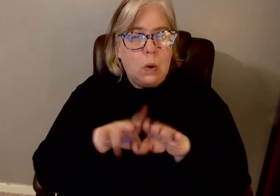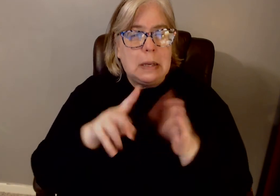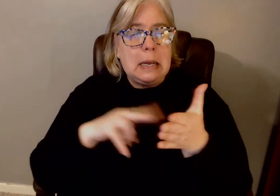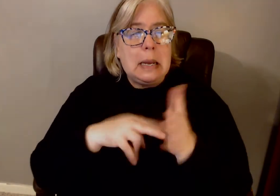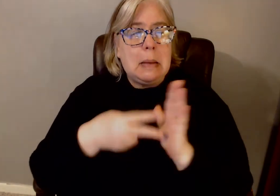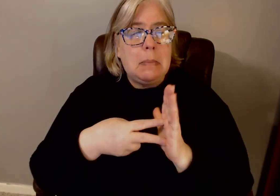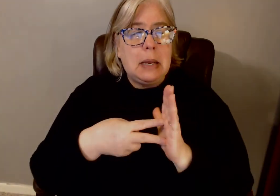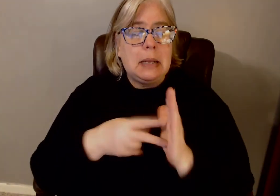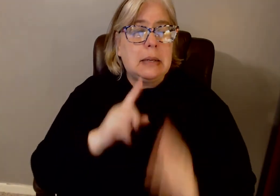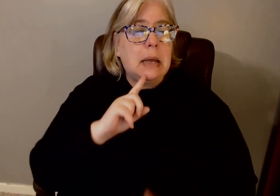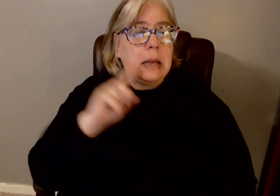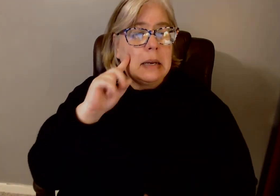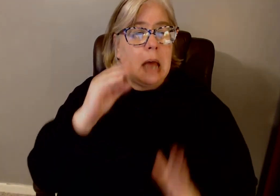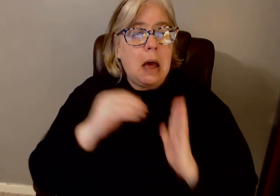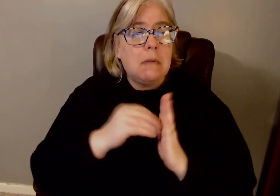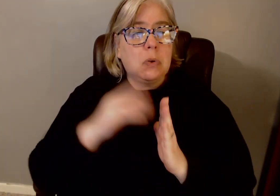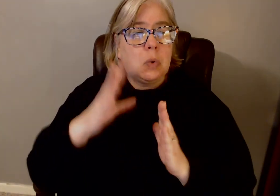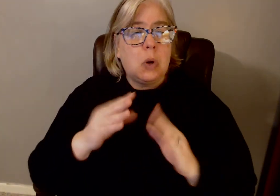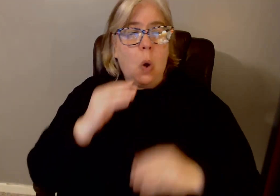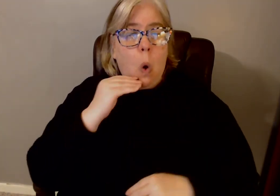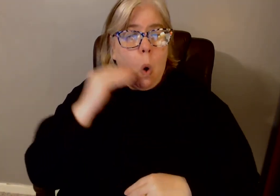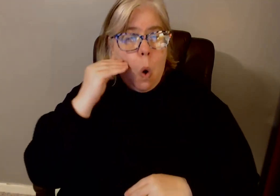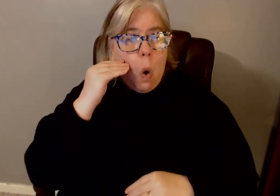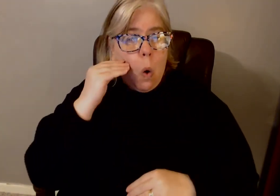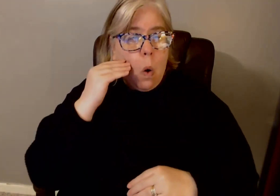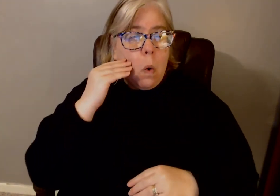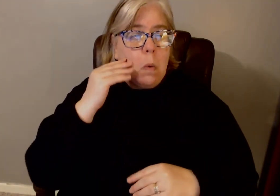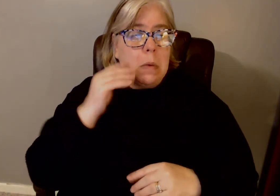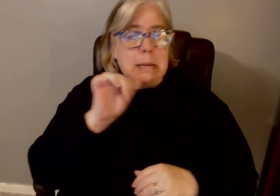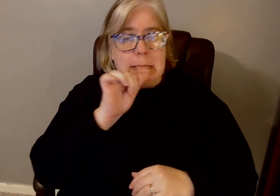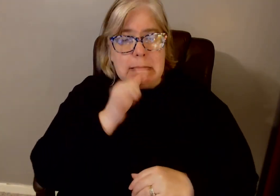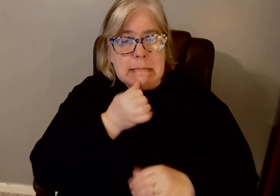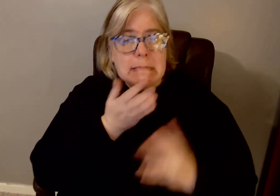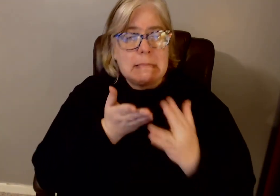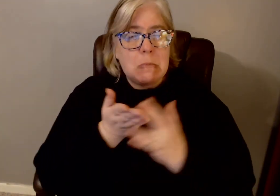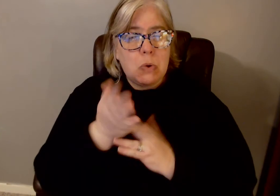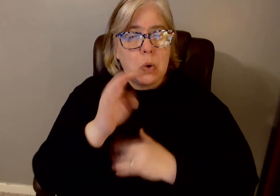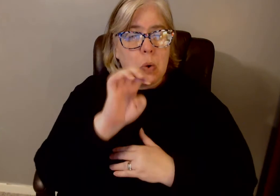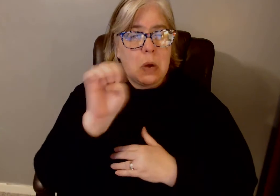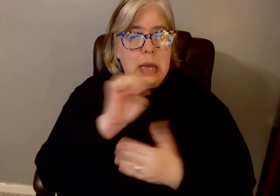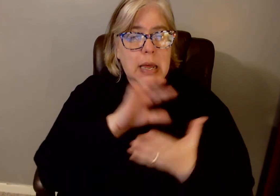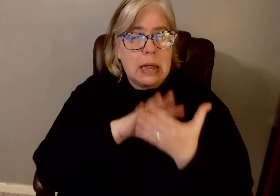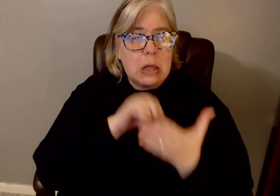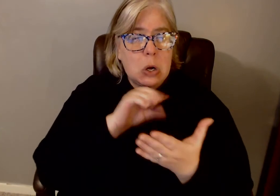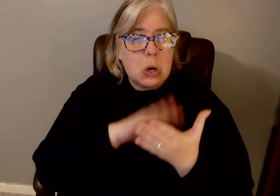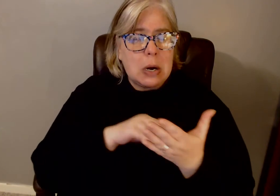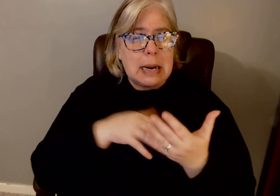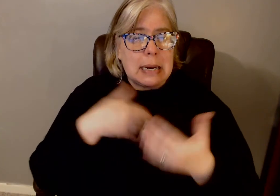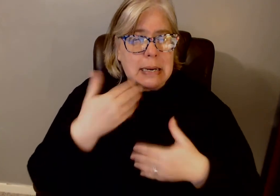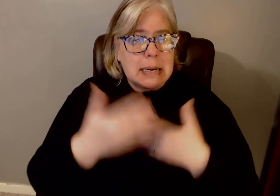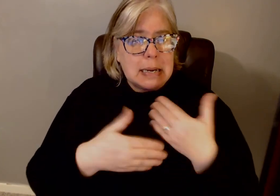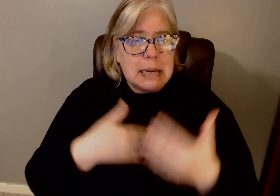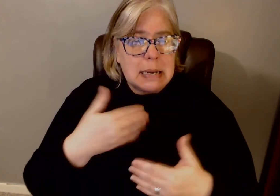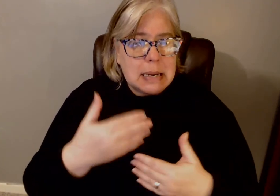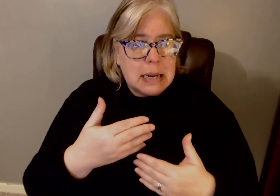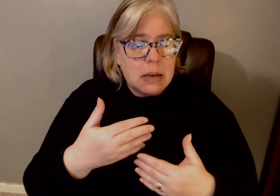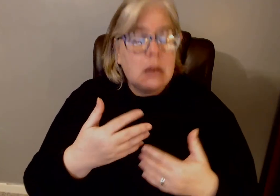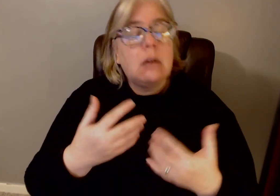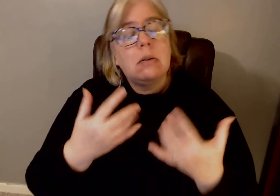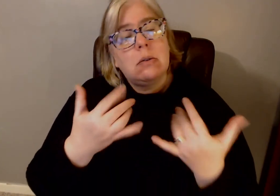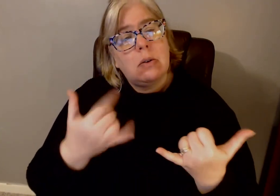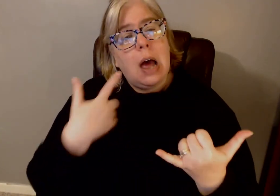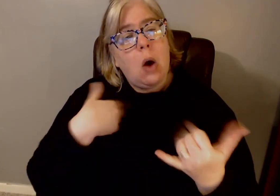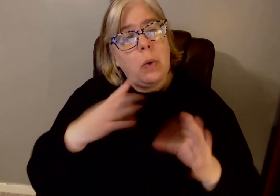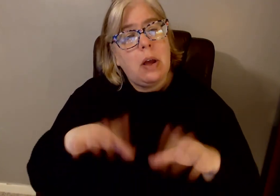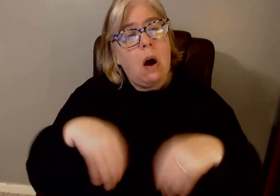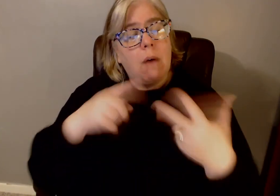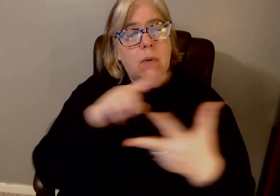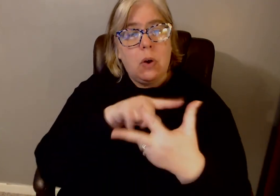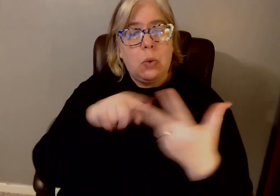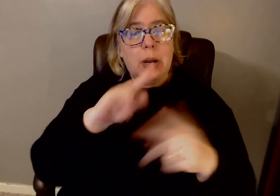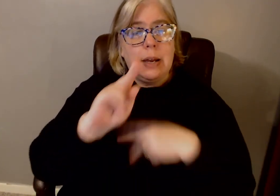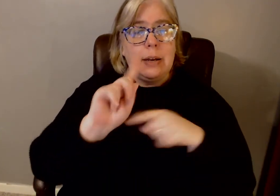think